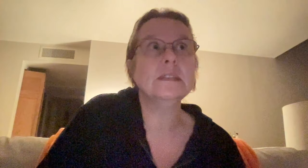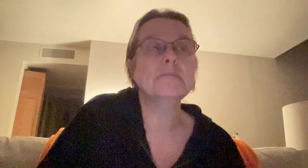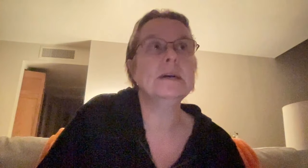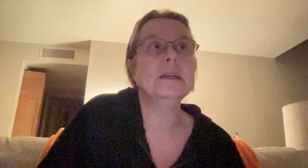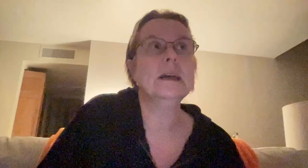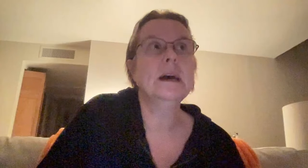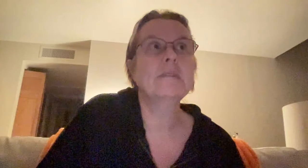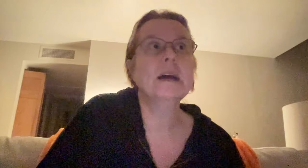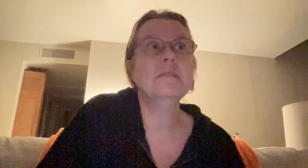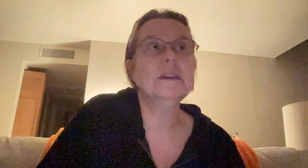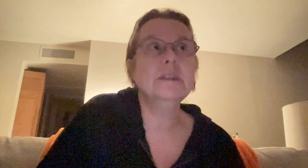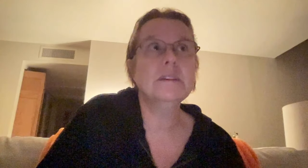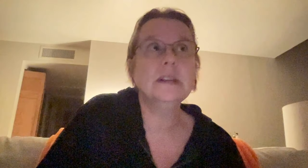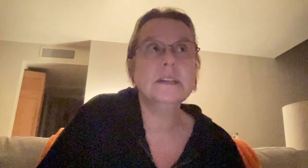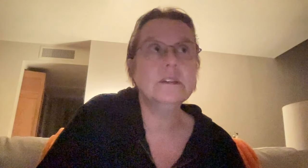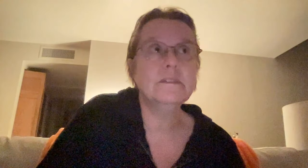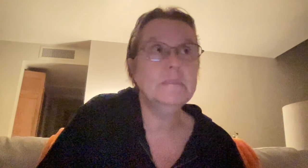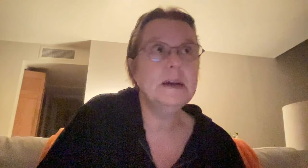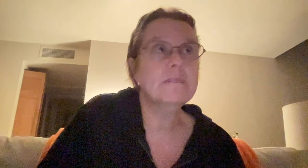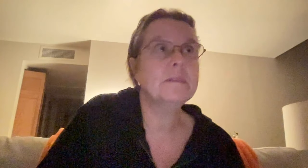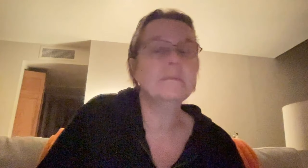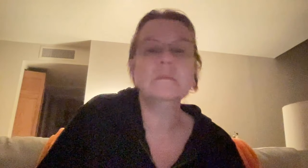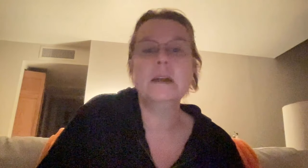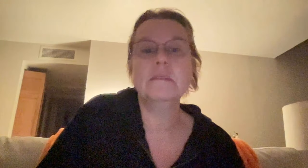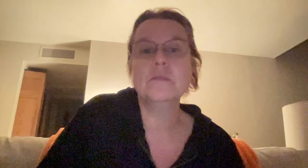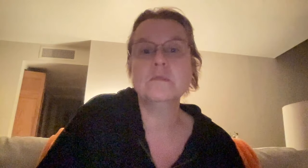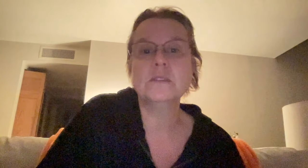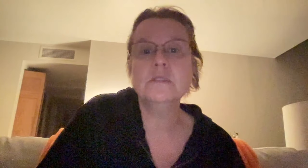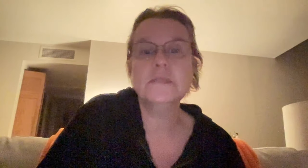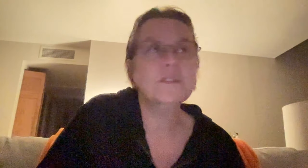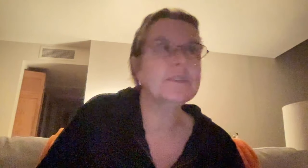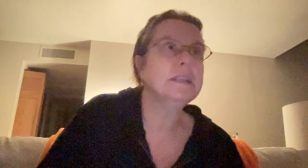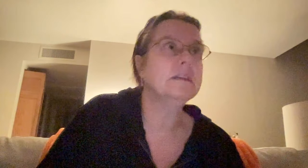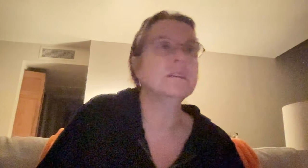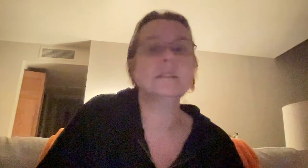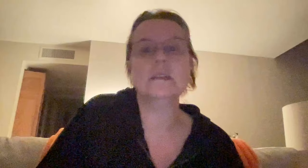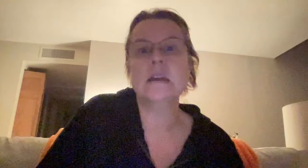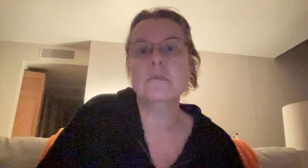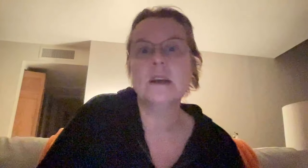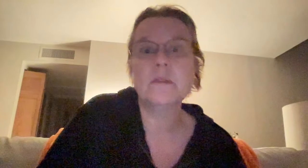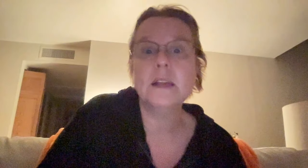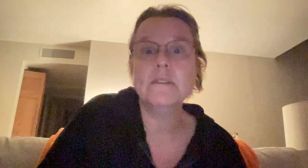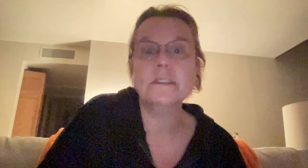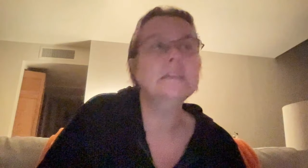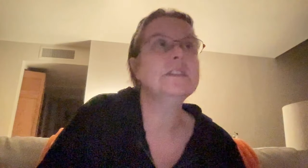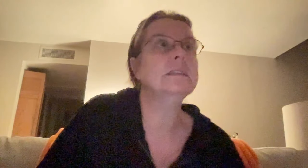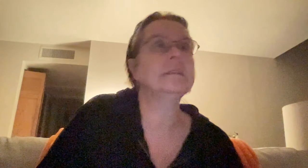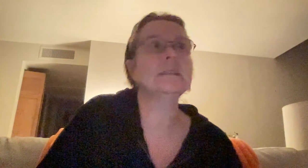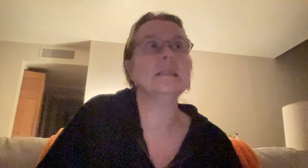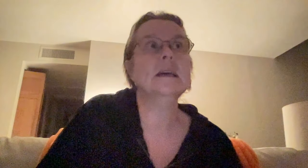this, but I've gotten very, very, very good feedback from, I worked with students for 30 years and had one-on-one conversations and